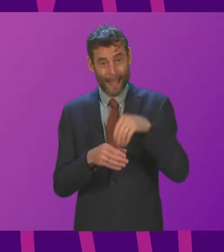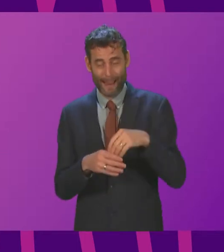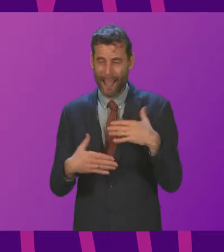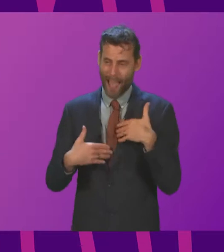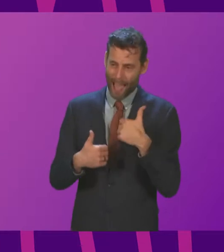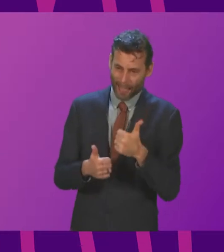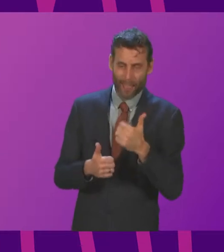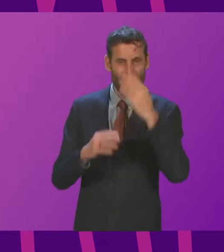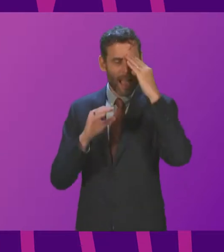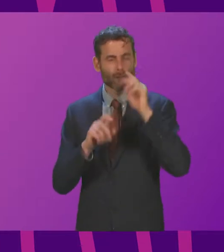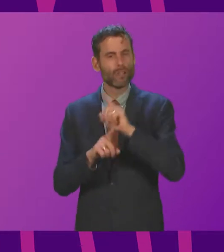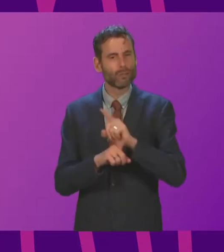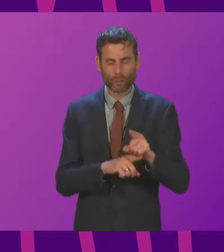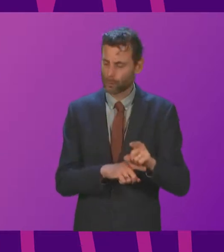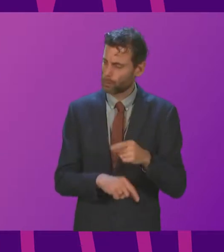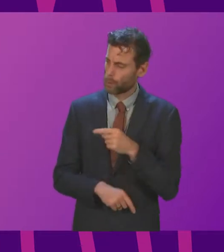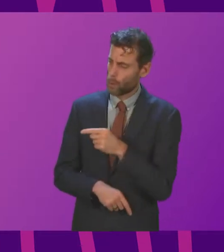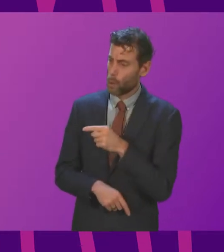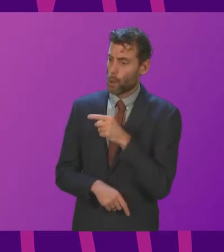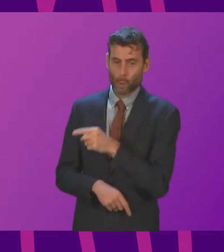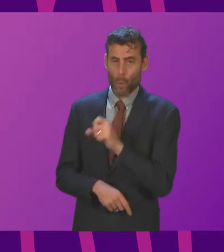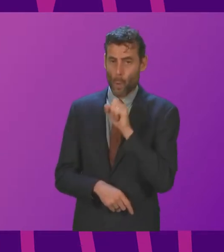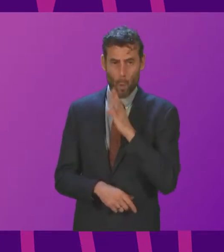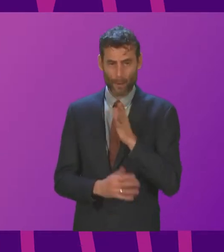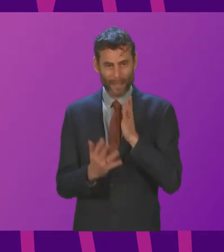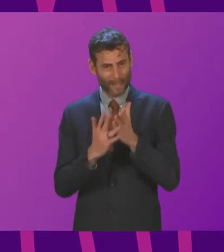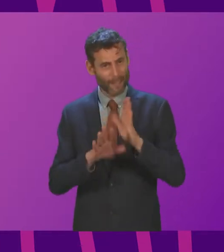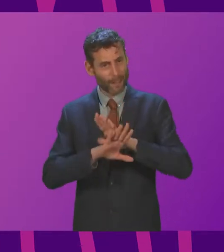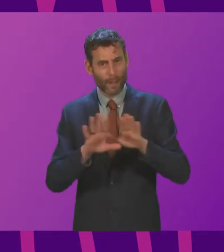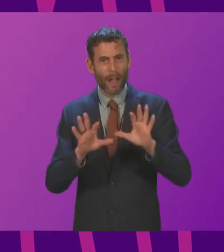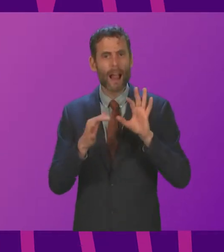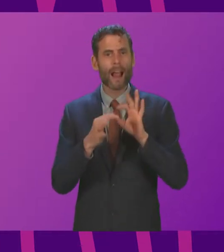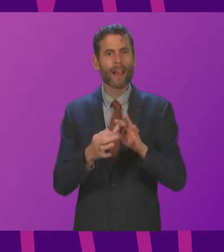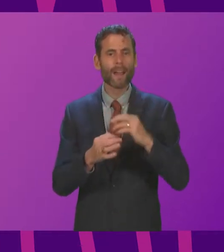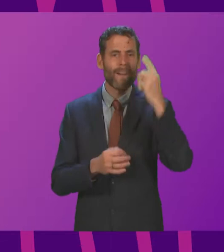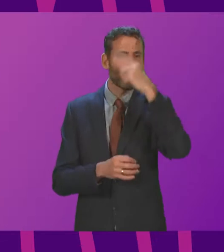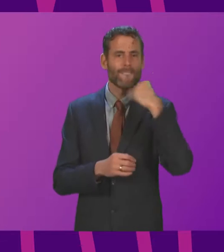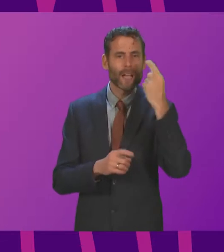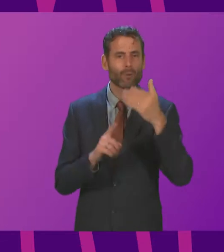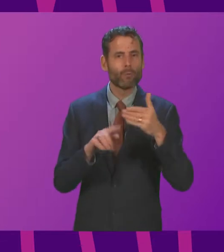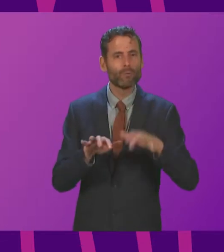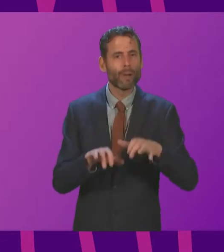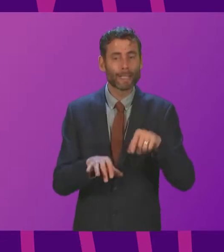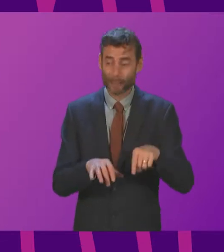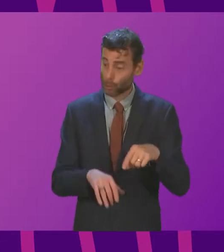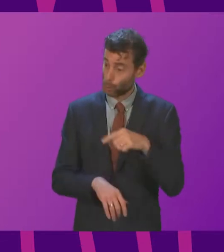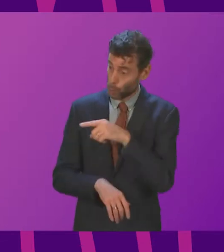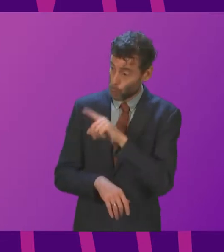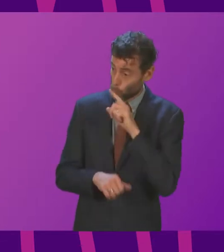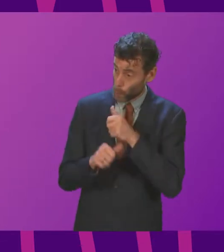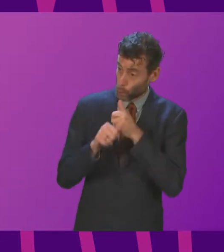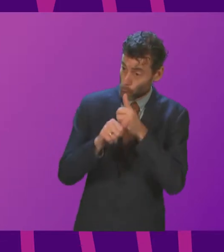If the First Minister won't intervene on facial recognition will she at least now support the expansion